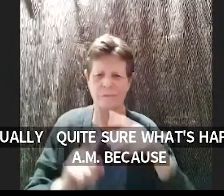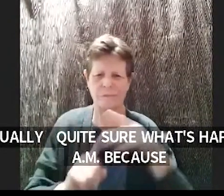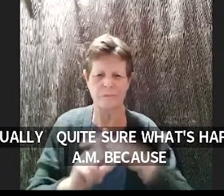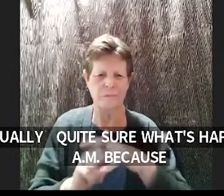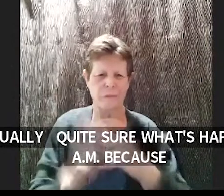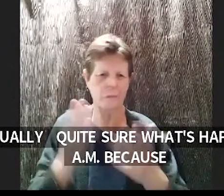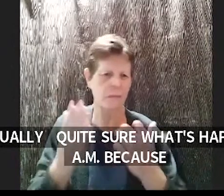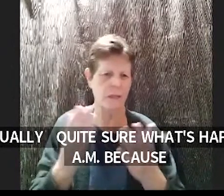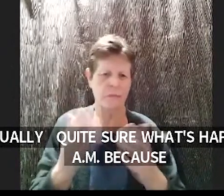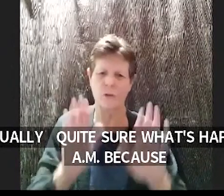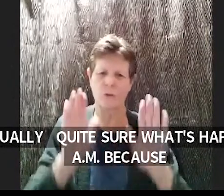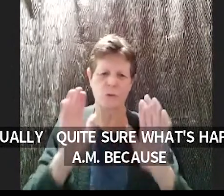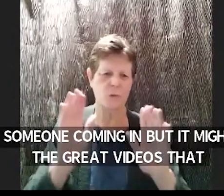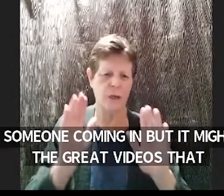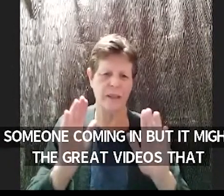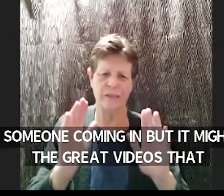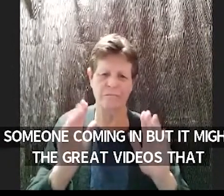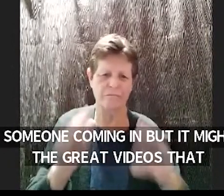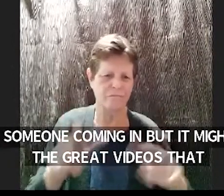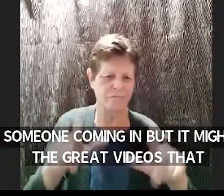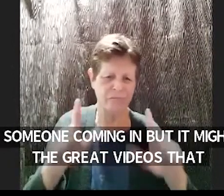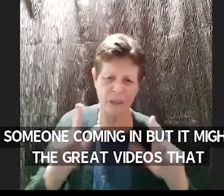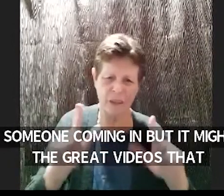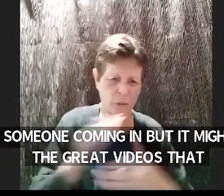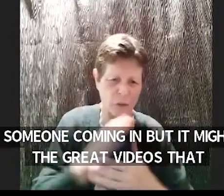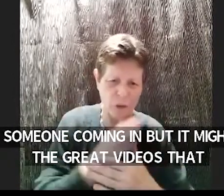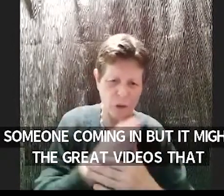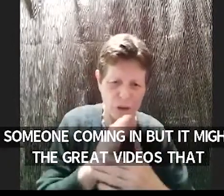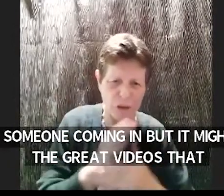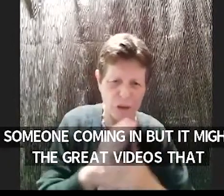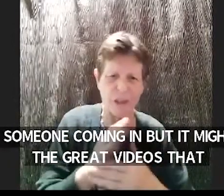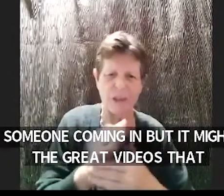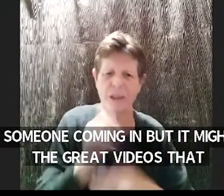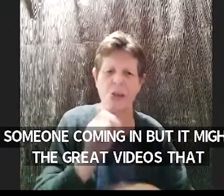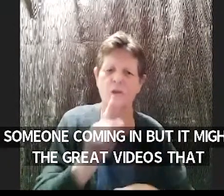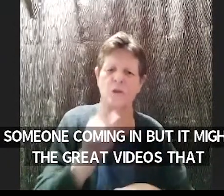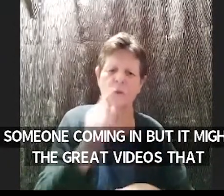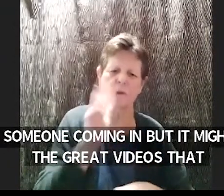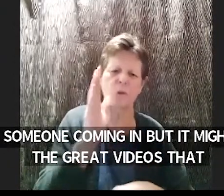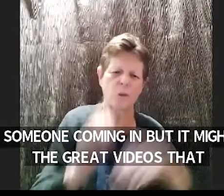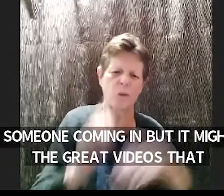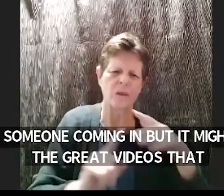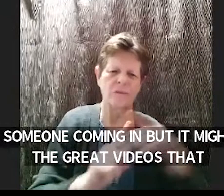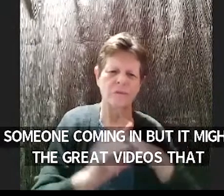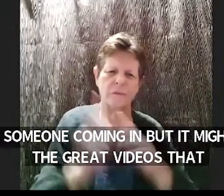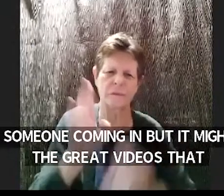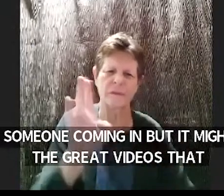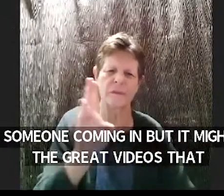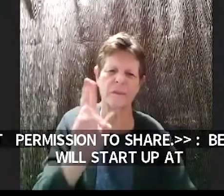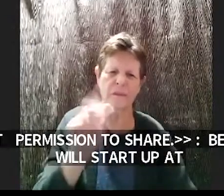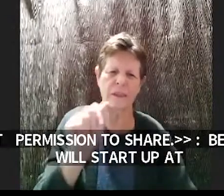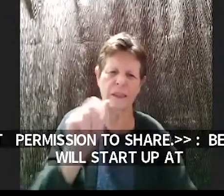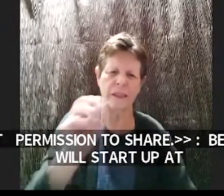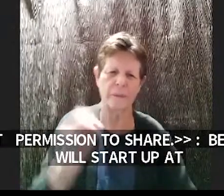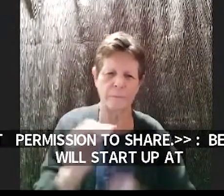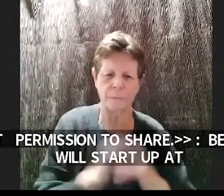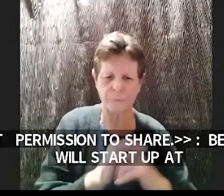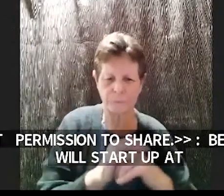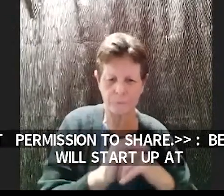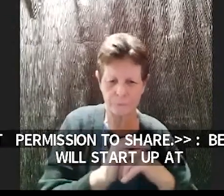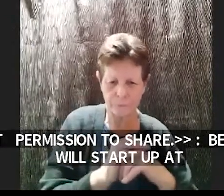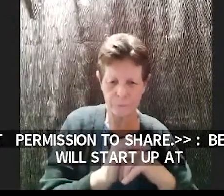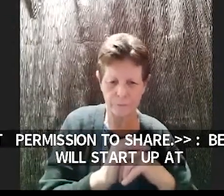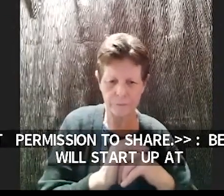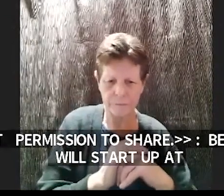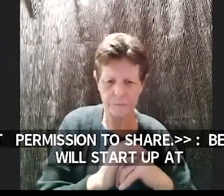permission to share beautiful and either way you know it will start up at that time and uh for i can tell you for sure